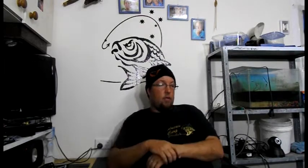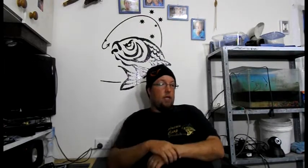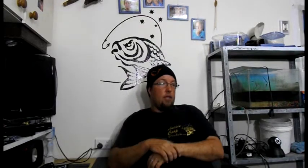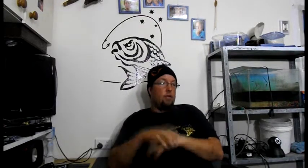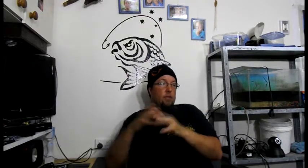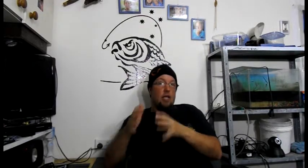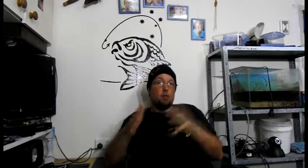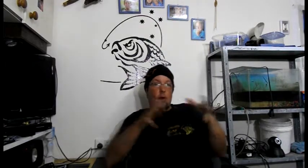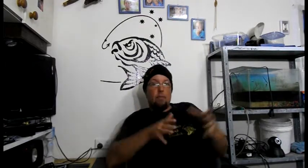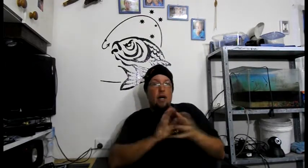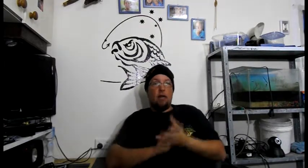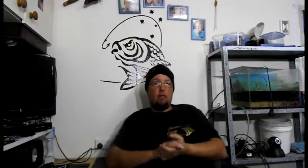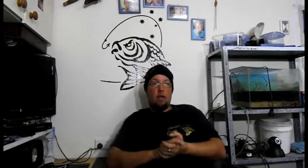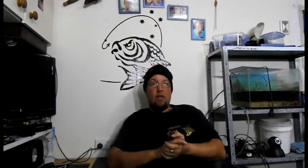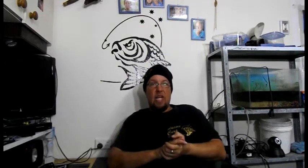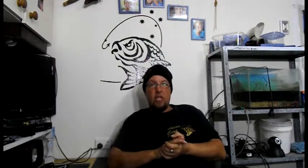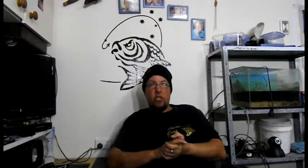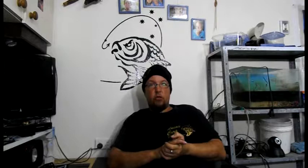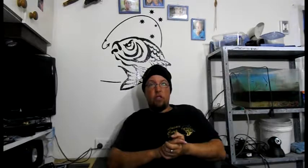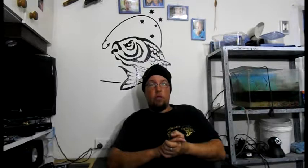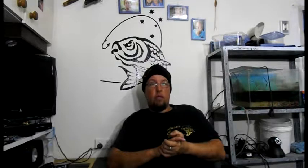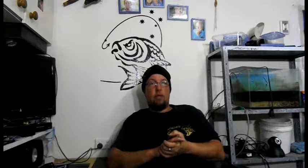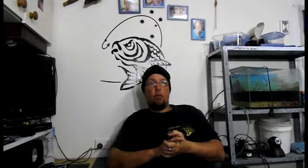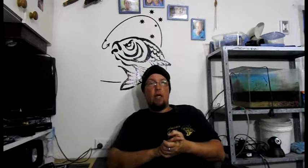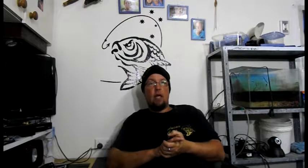So there's one part of industry that we could be looking at.